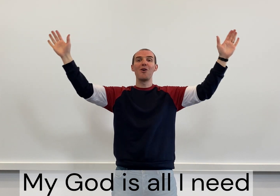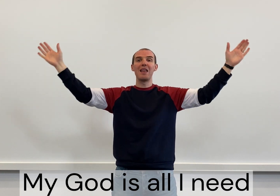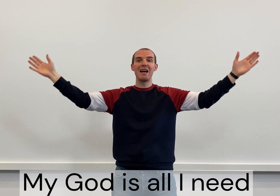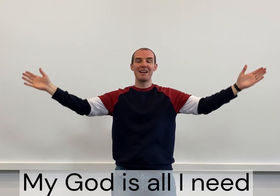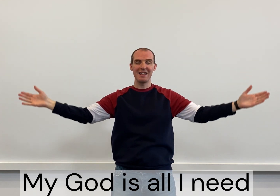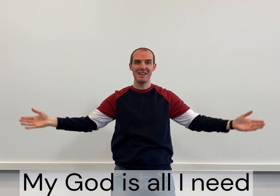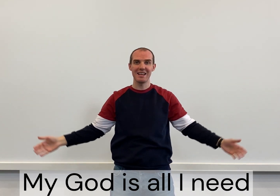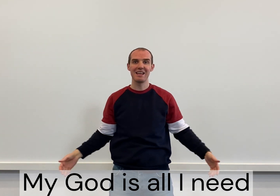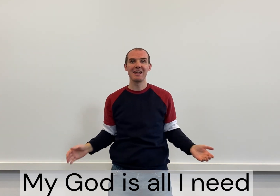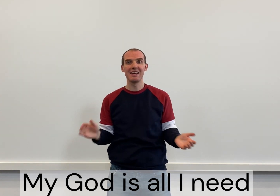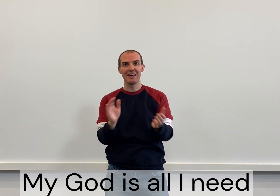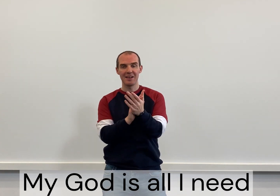I need.